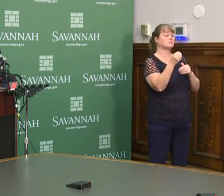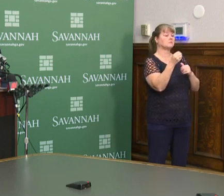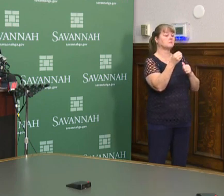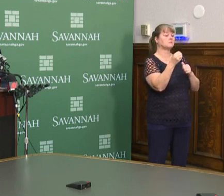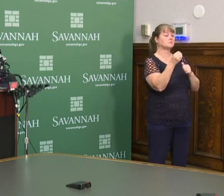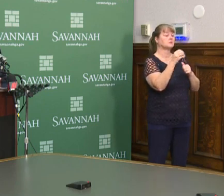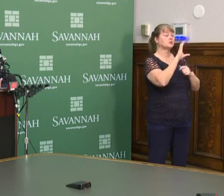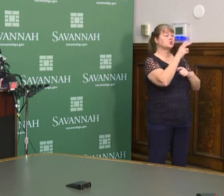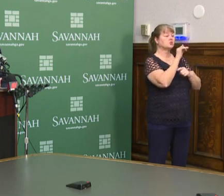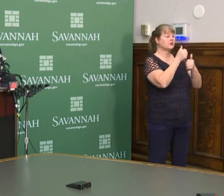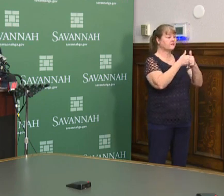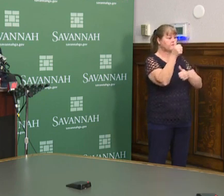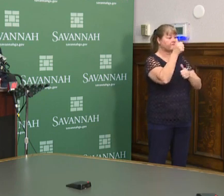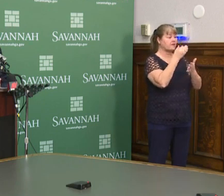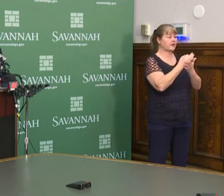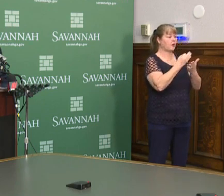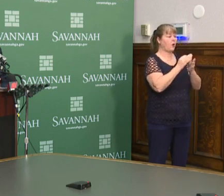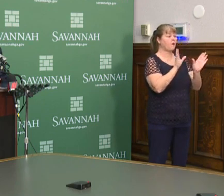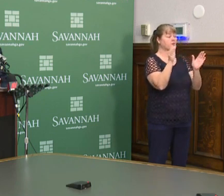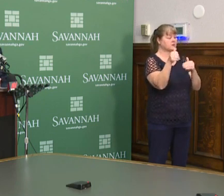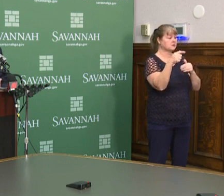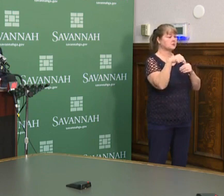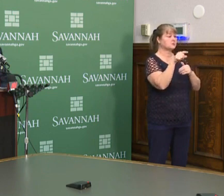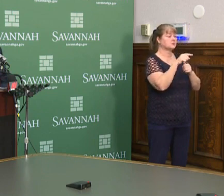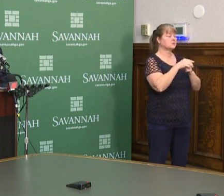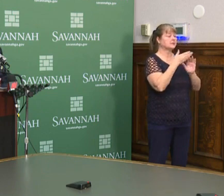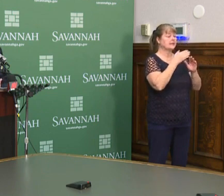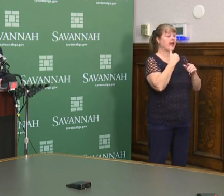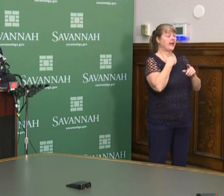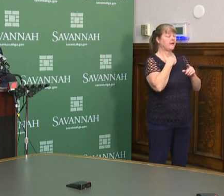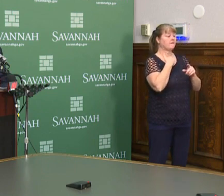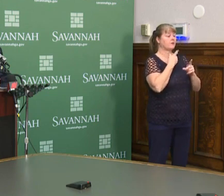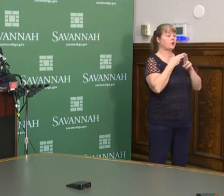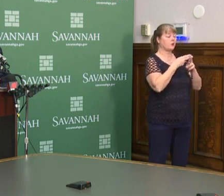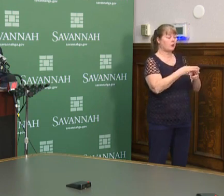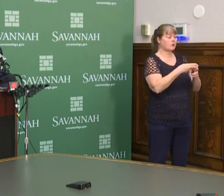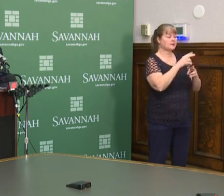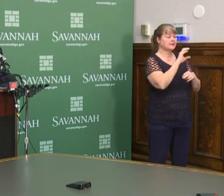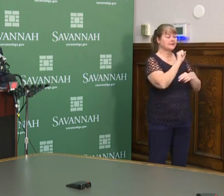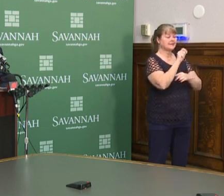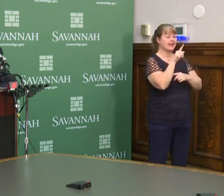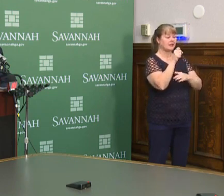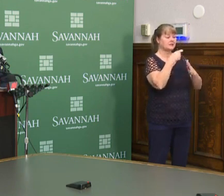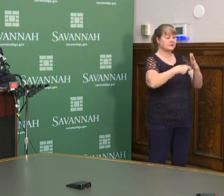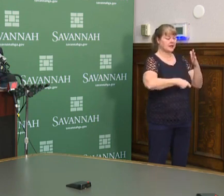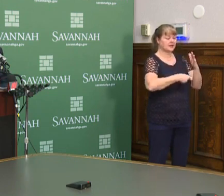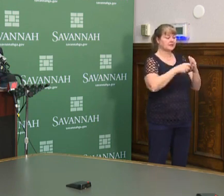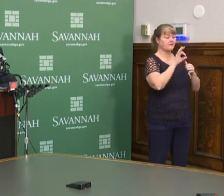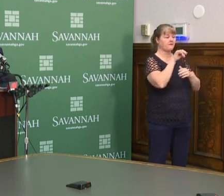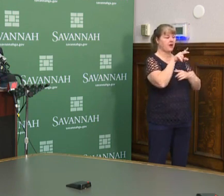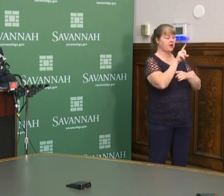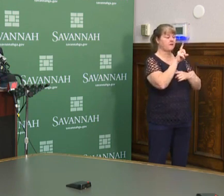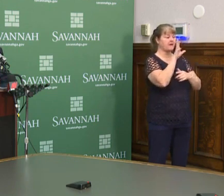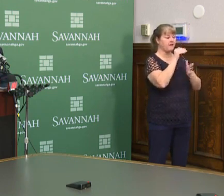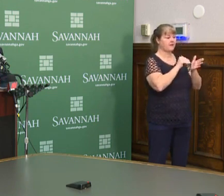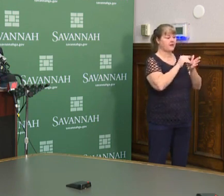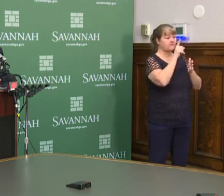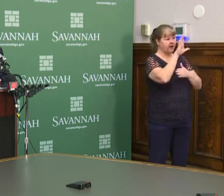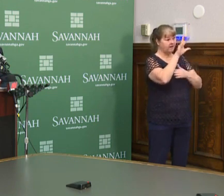chief financial office, that the city has what's called a sales tax stabilization fund, at $5.5 million.